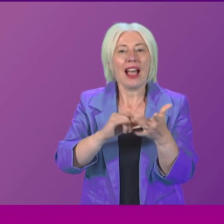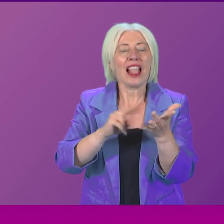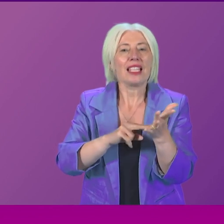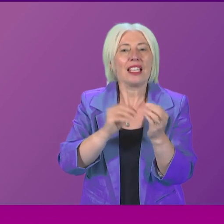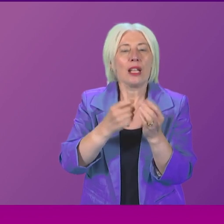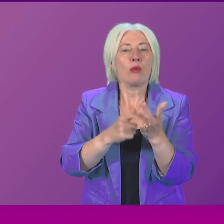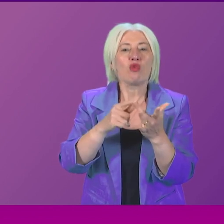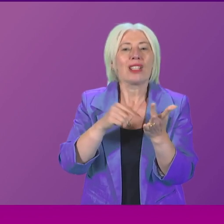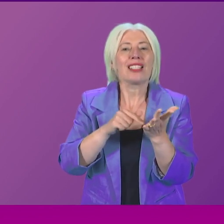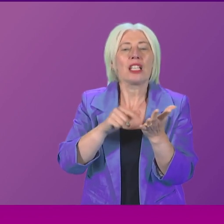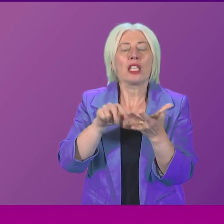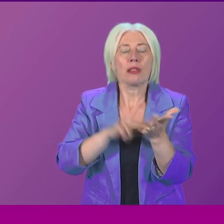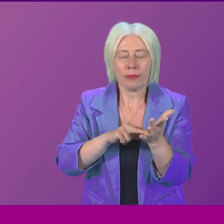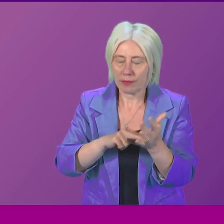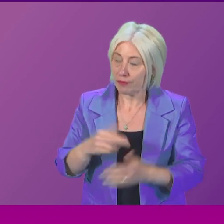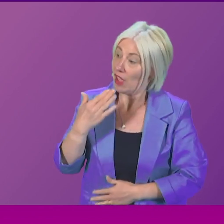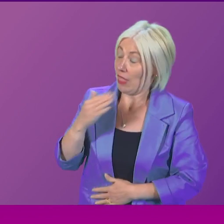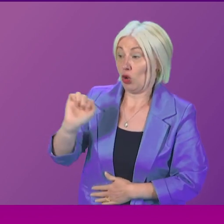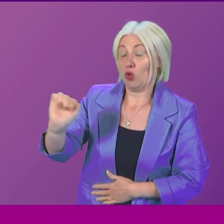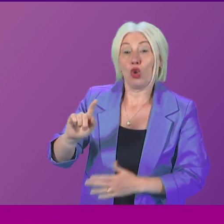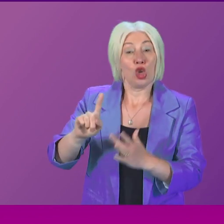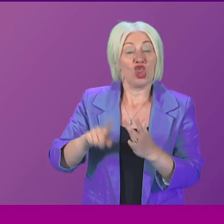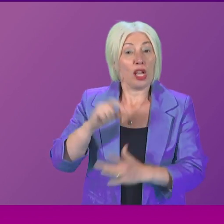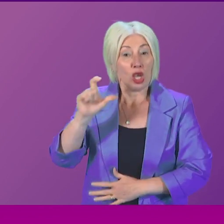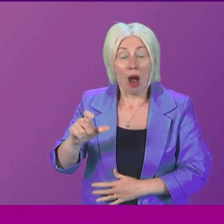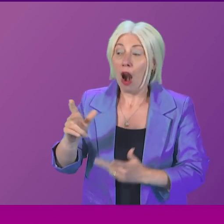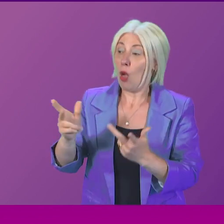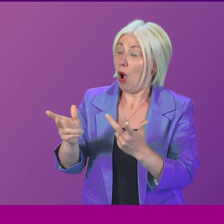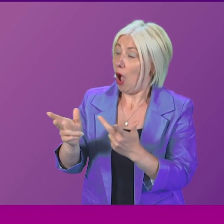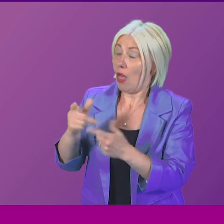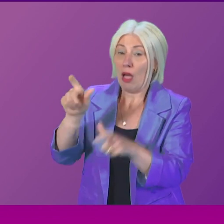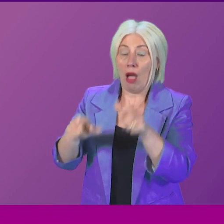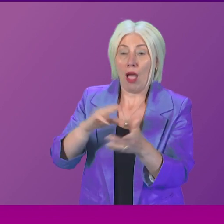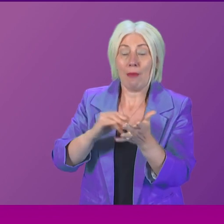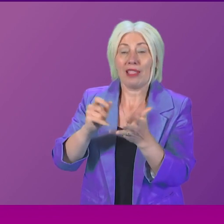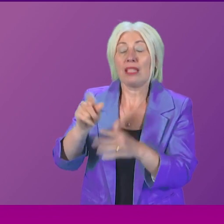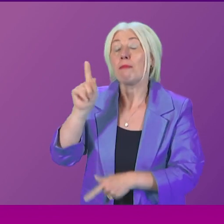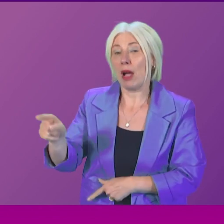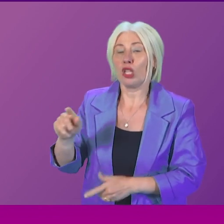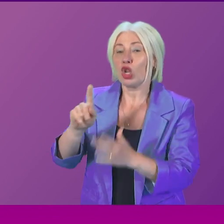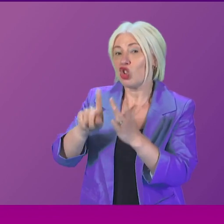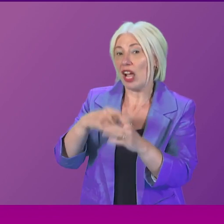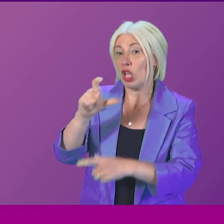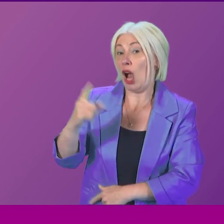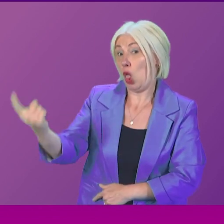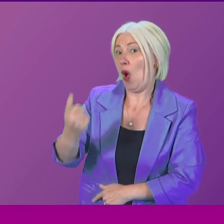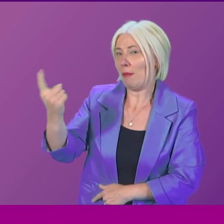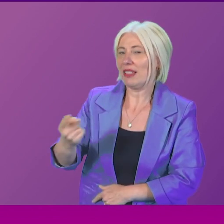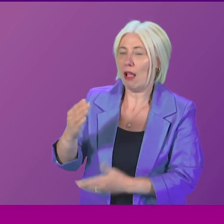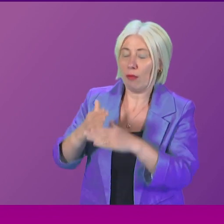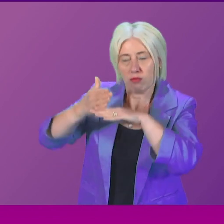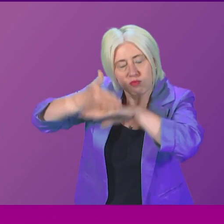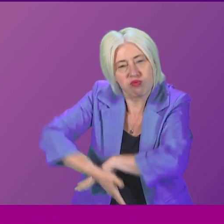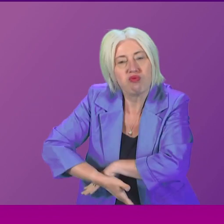my thanks to Jackson Karloff and others, but I think it's important to recognise Jackson Karloff's tireless efforts in